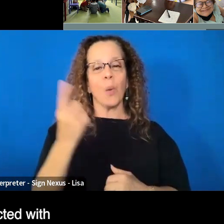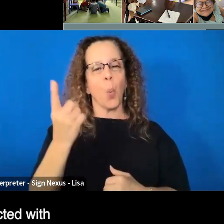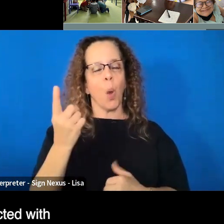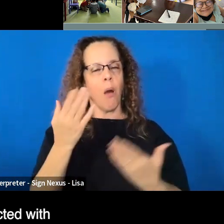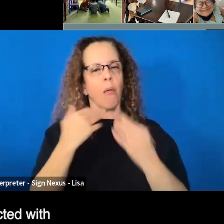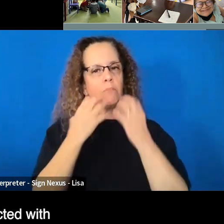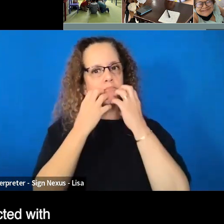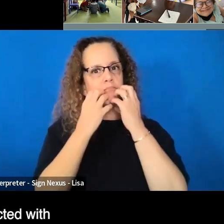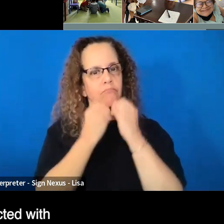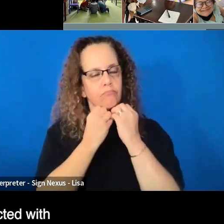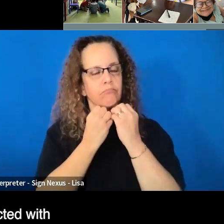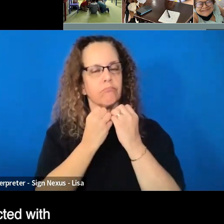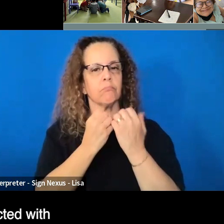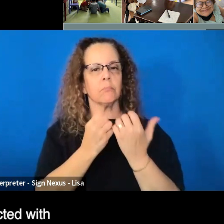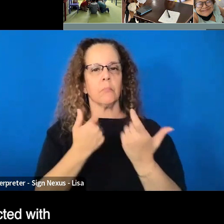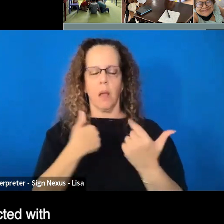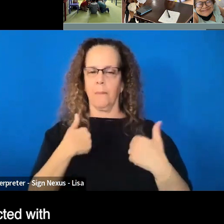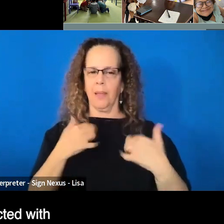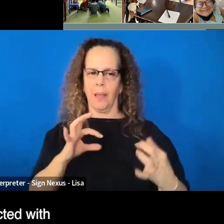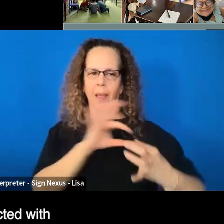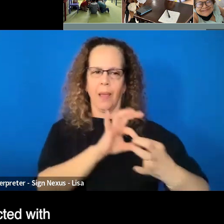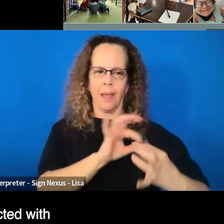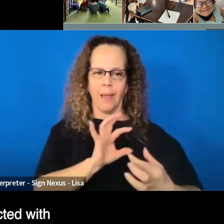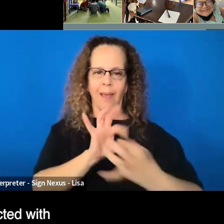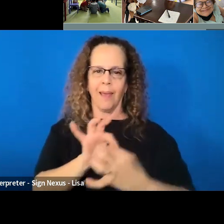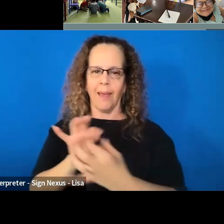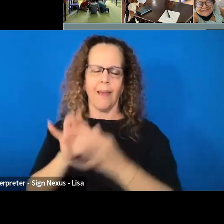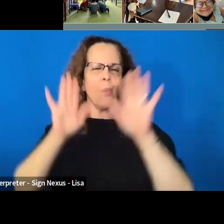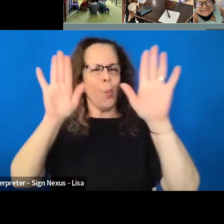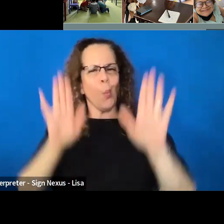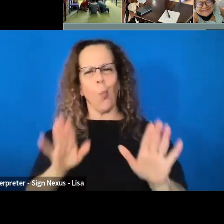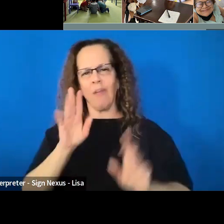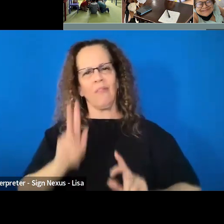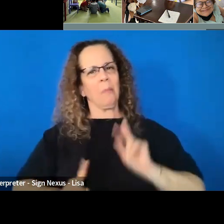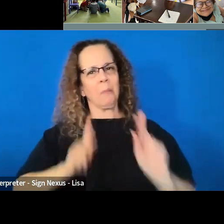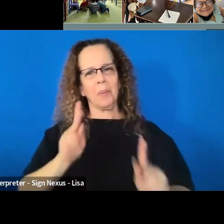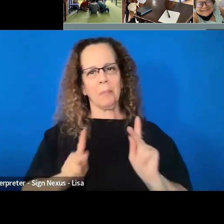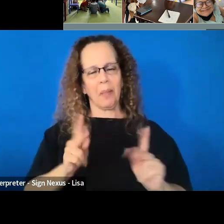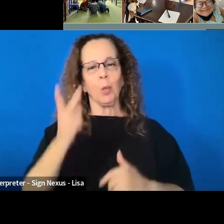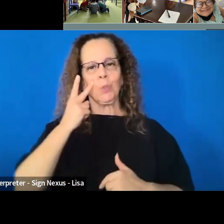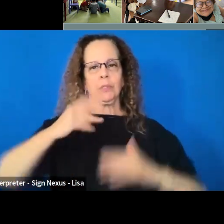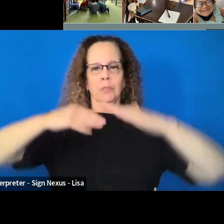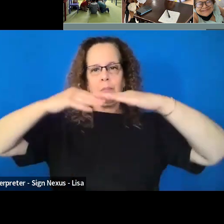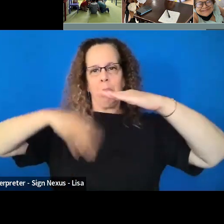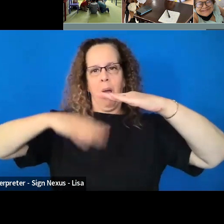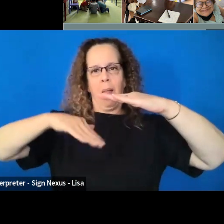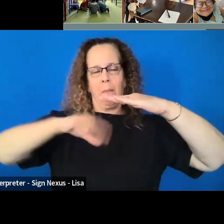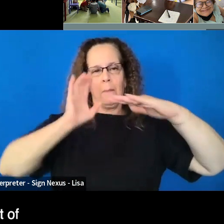value is how much I connected with a lot of wonderful people shown on the bottom row